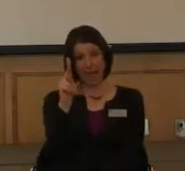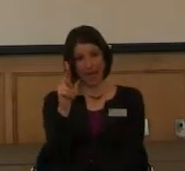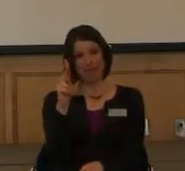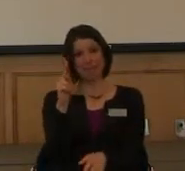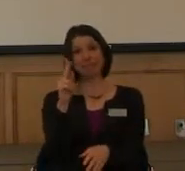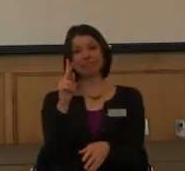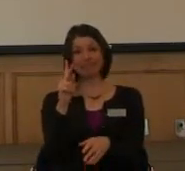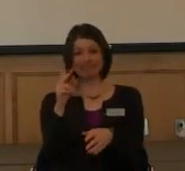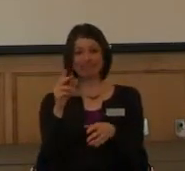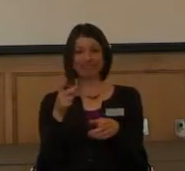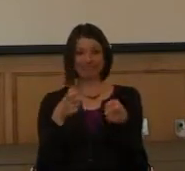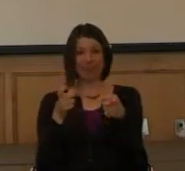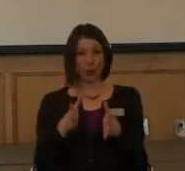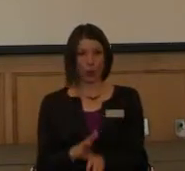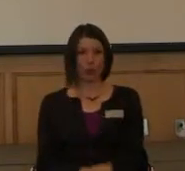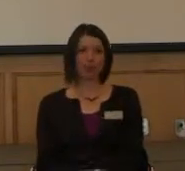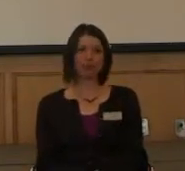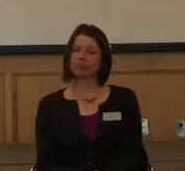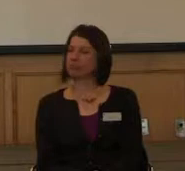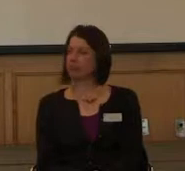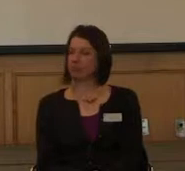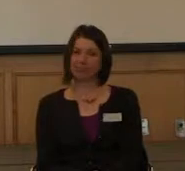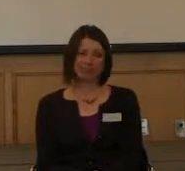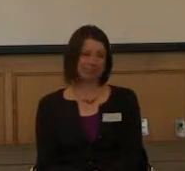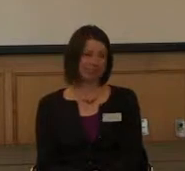Okay. No.